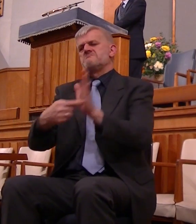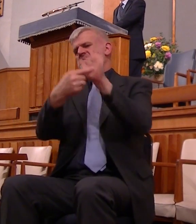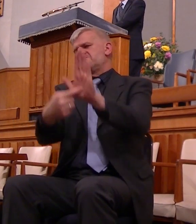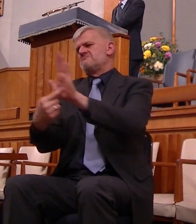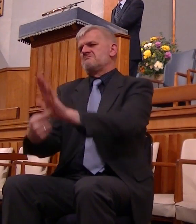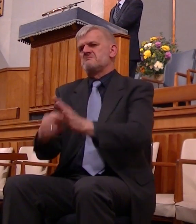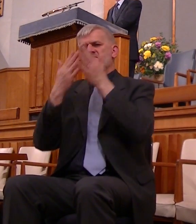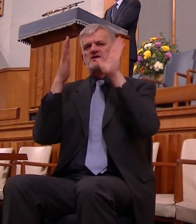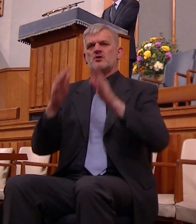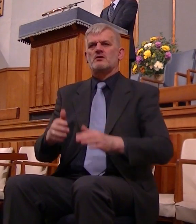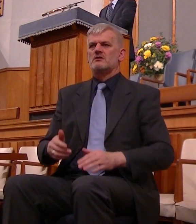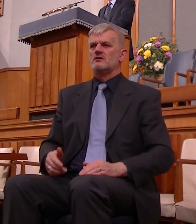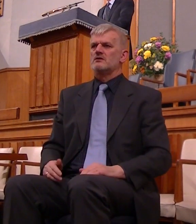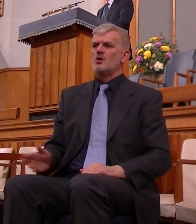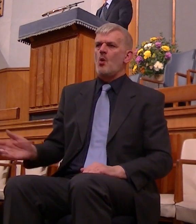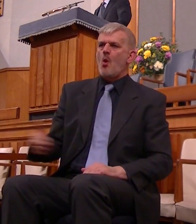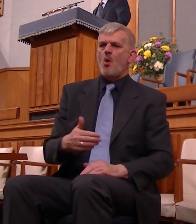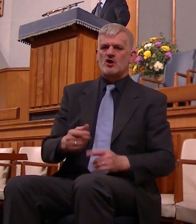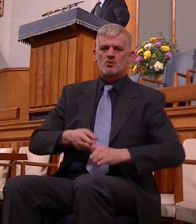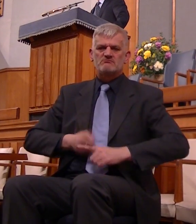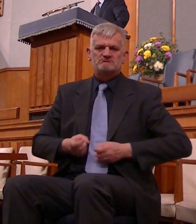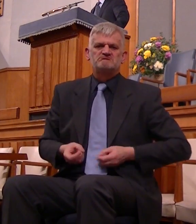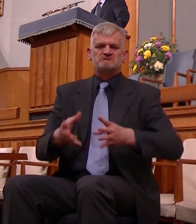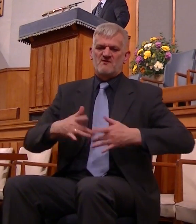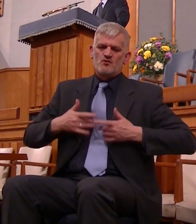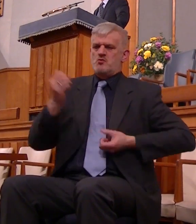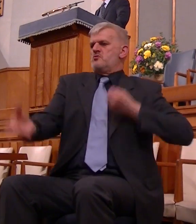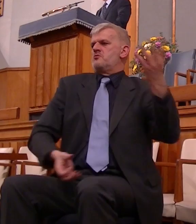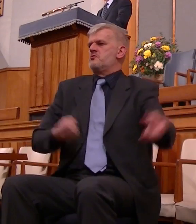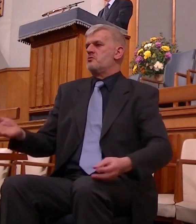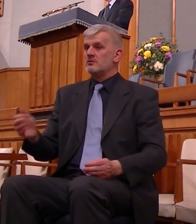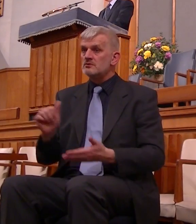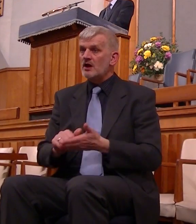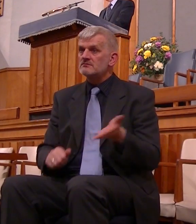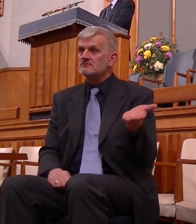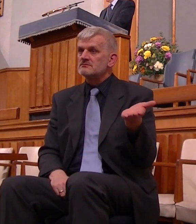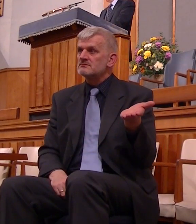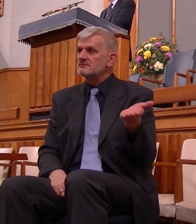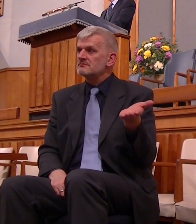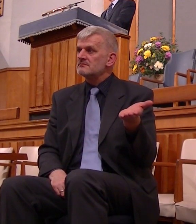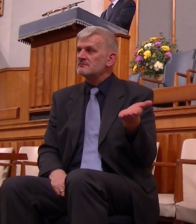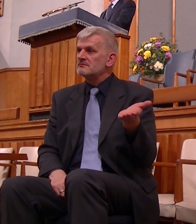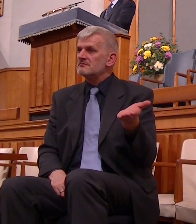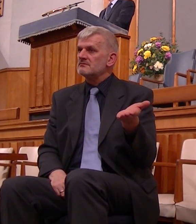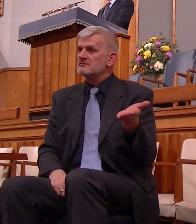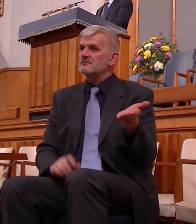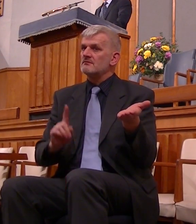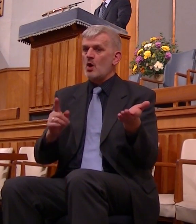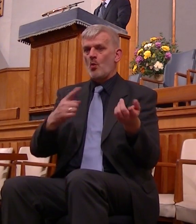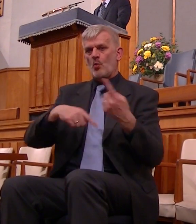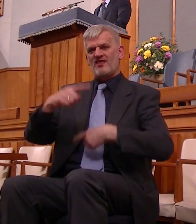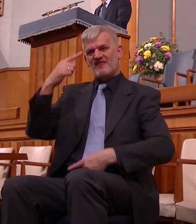everybody's very quick to read their opinions and give their judgements and their criticisms why we think we're so